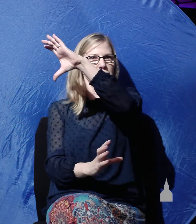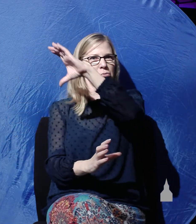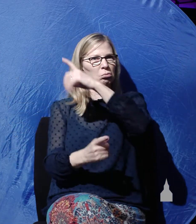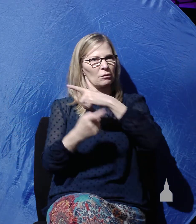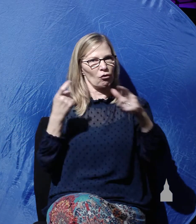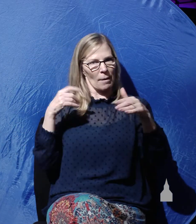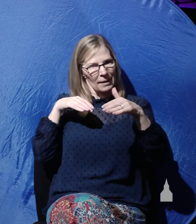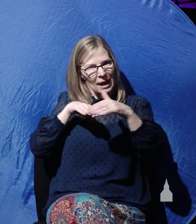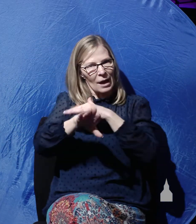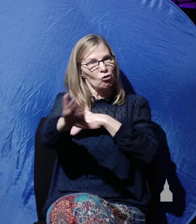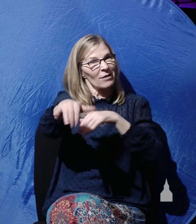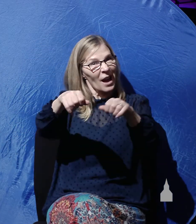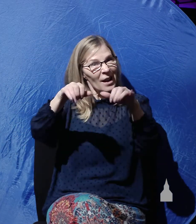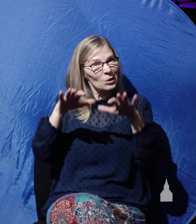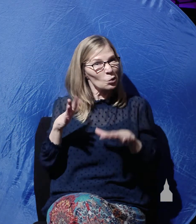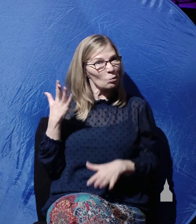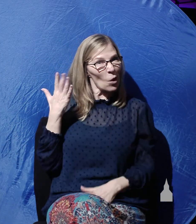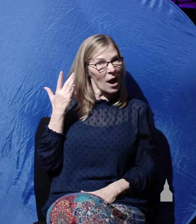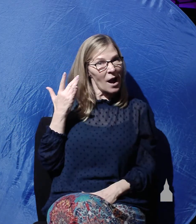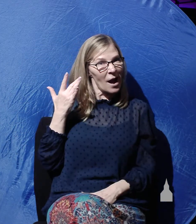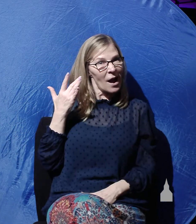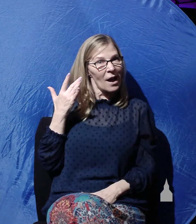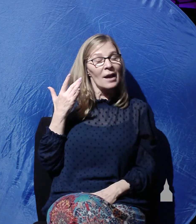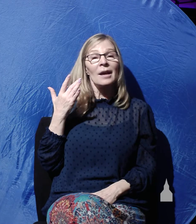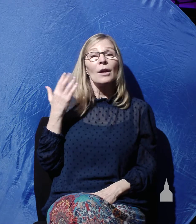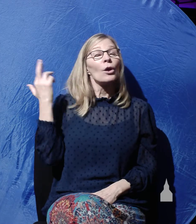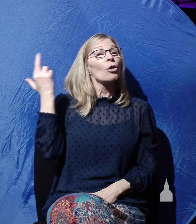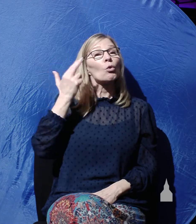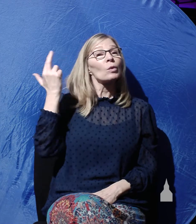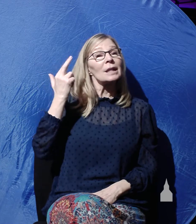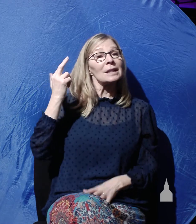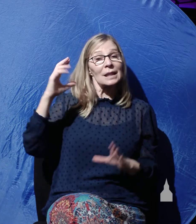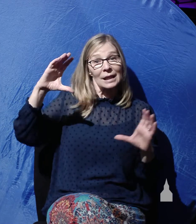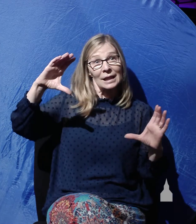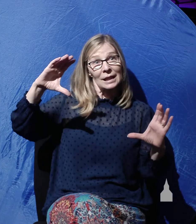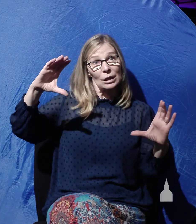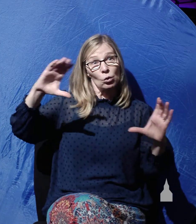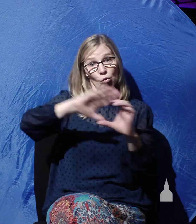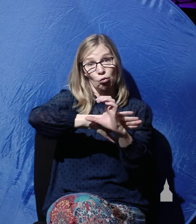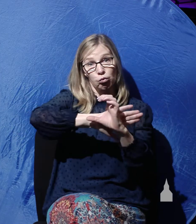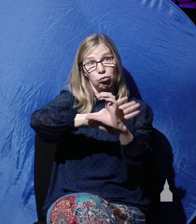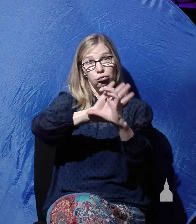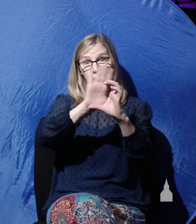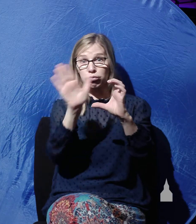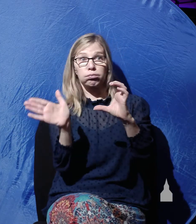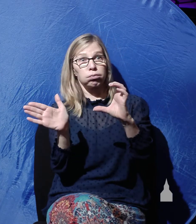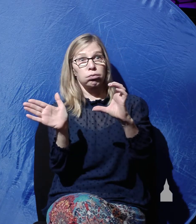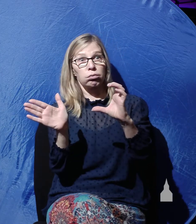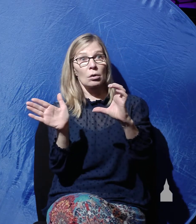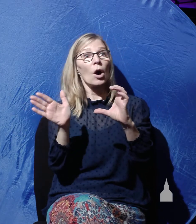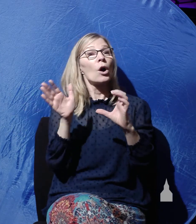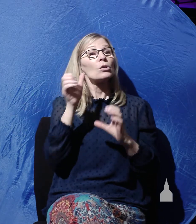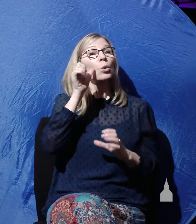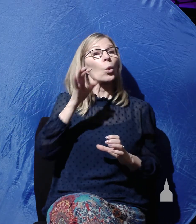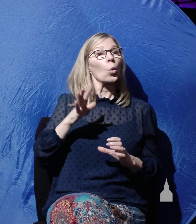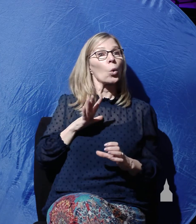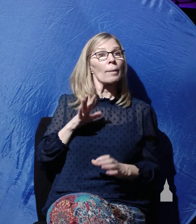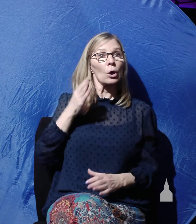of the tomb? Listen closely. He rolled it away so that the women could look into the tomb and could see that